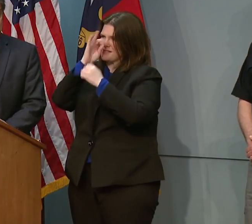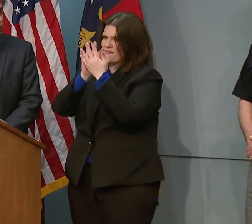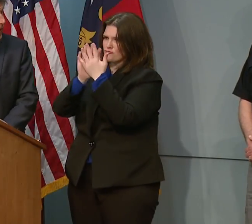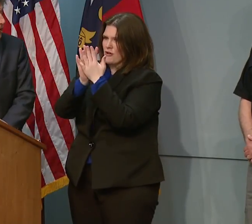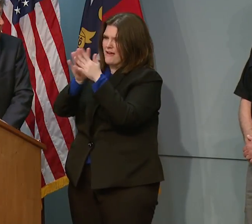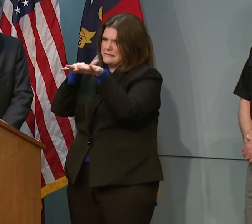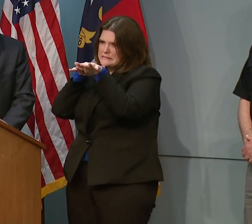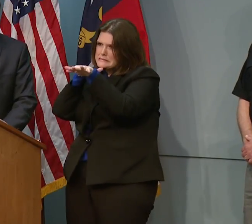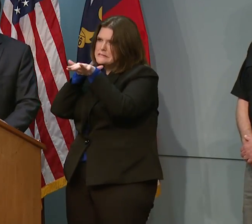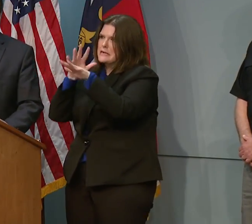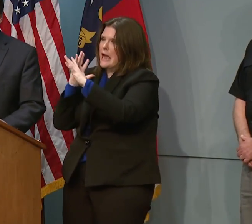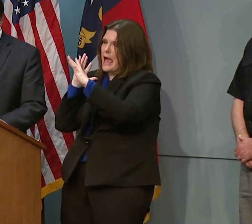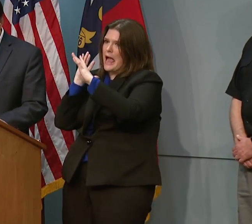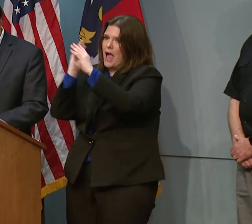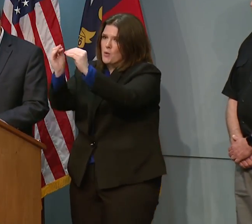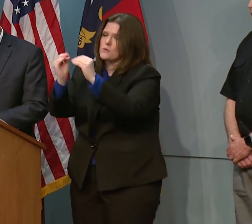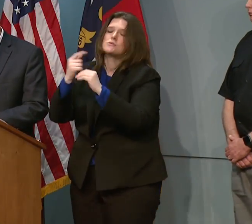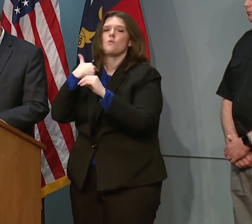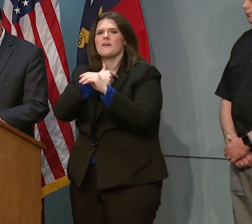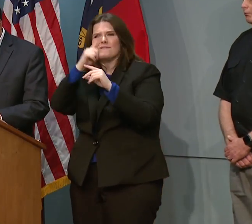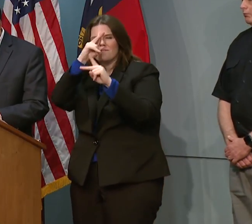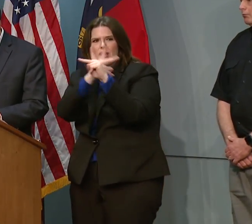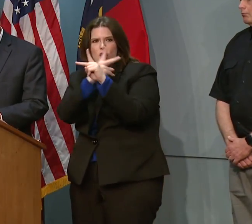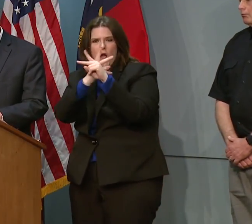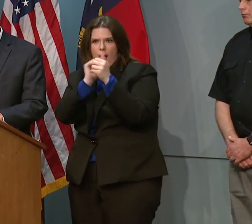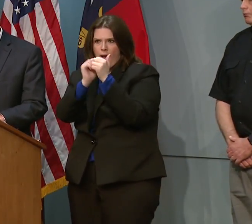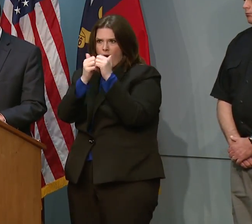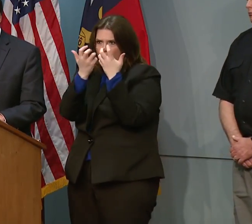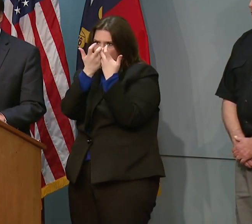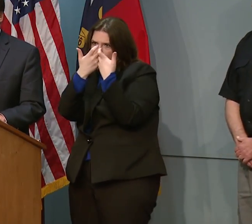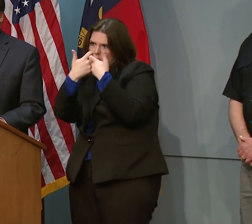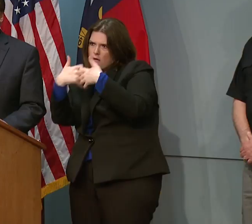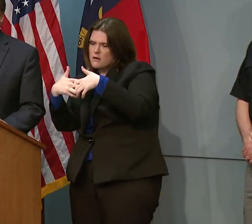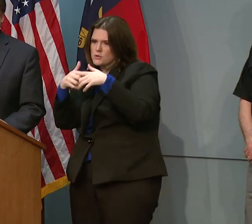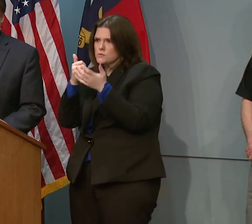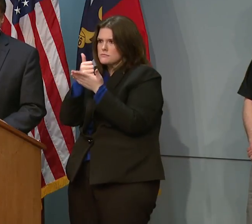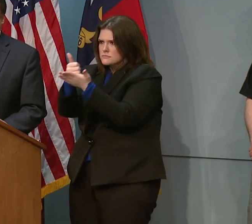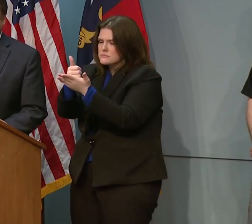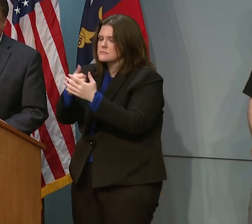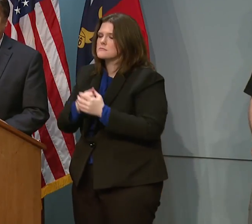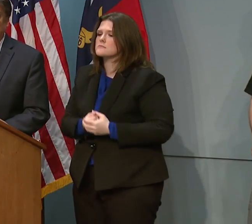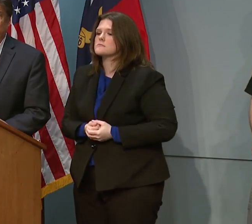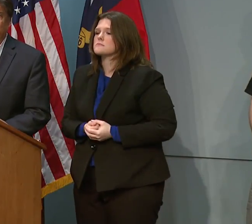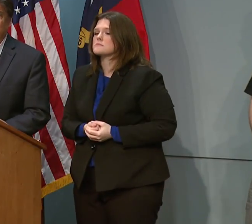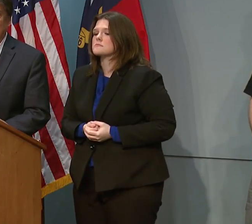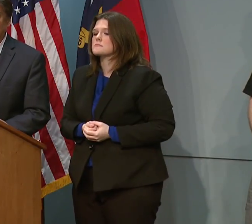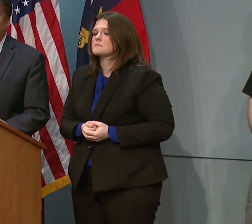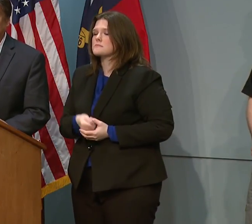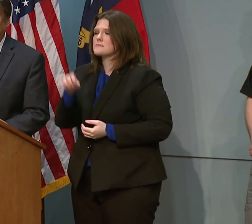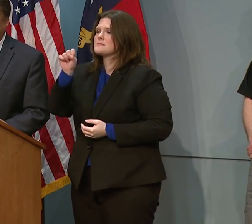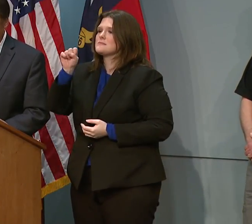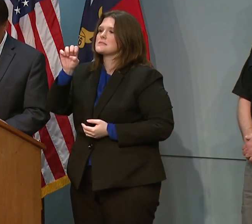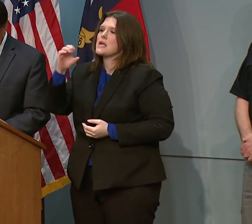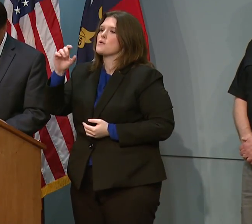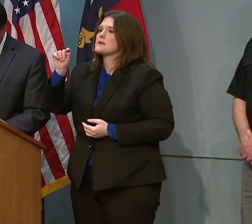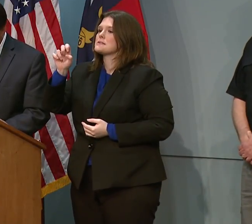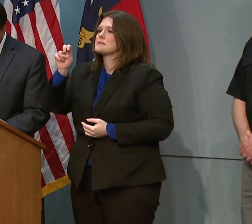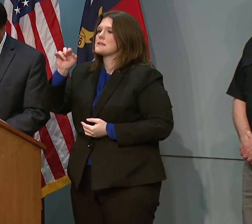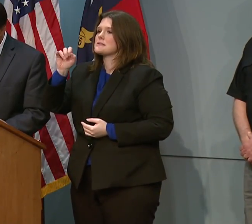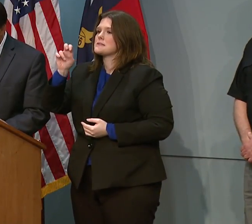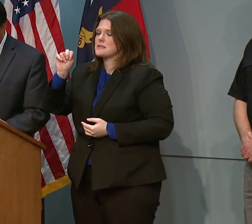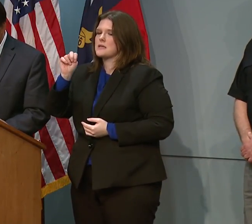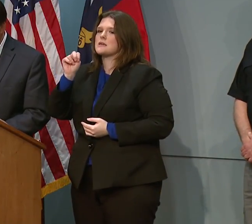point in time. So we're evaluating the timing of how we can assist them. I also want to let you know Secretary Tennyson has